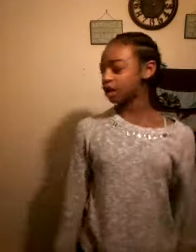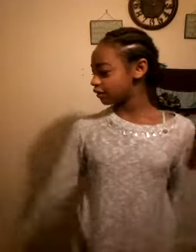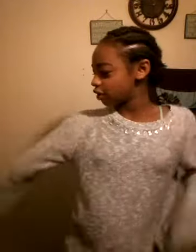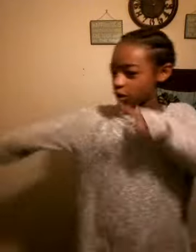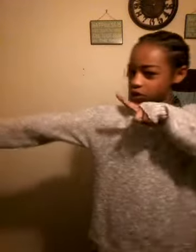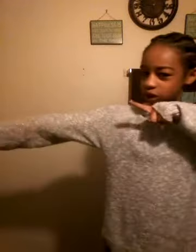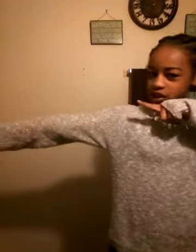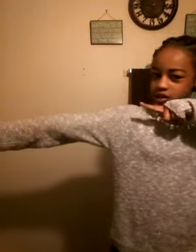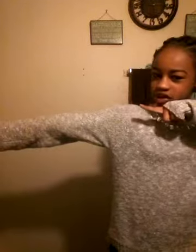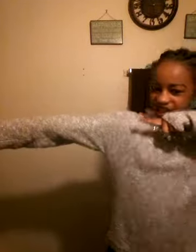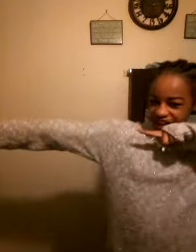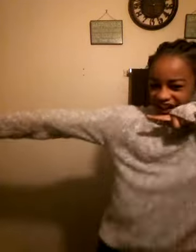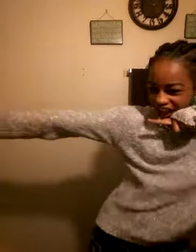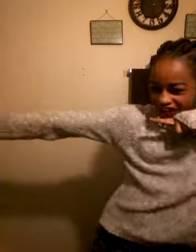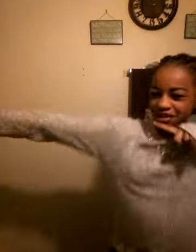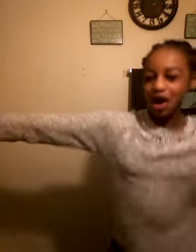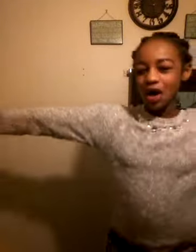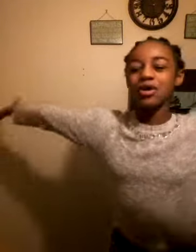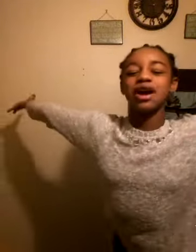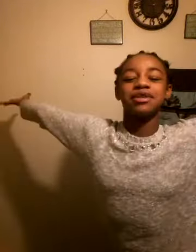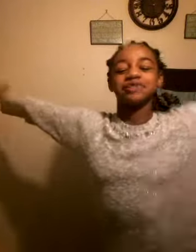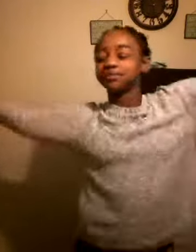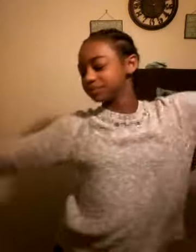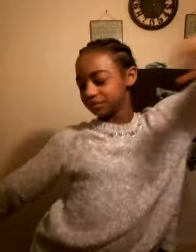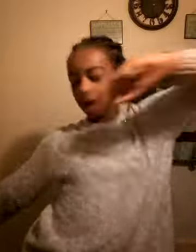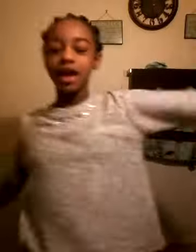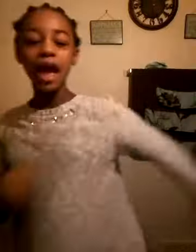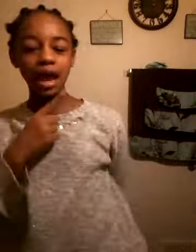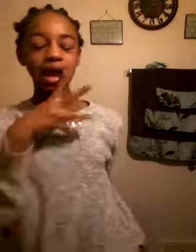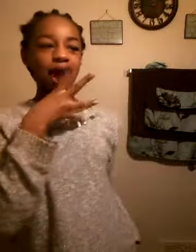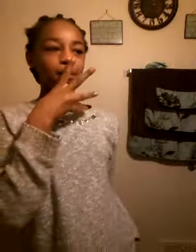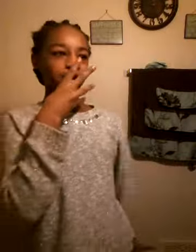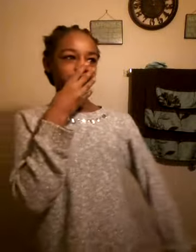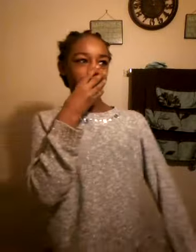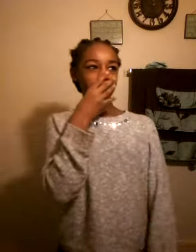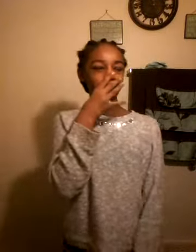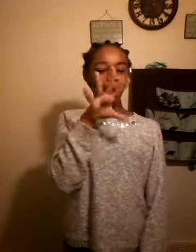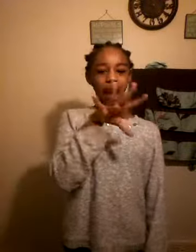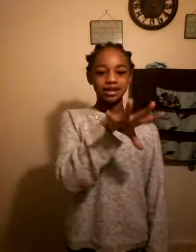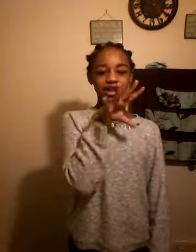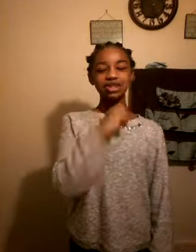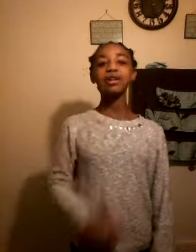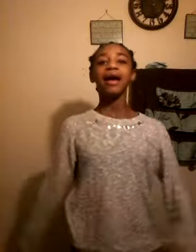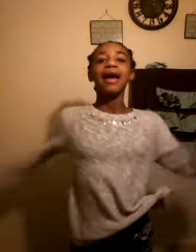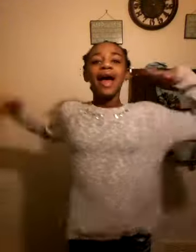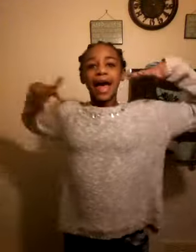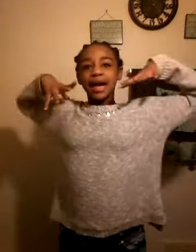I don't even know I'm doing this if you hold up and I'm also a dancer and